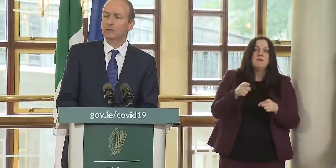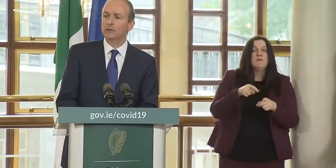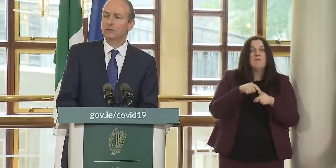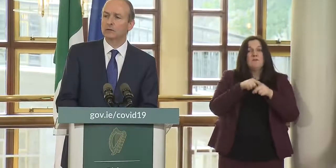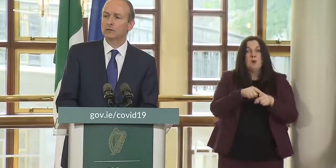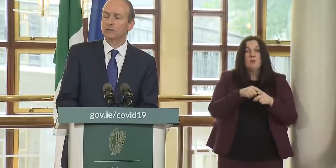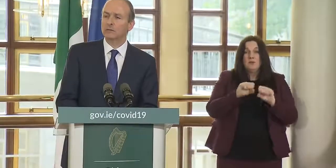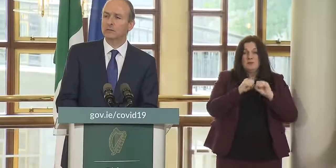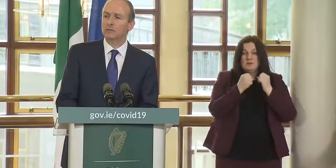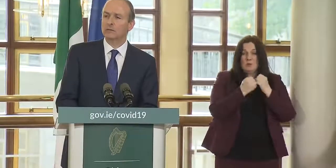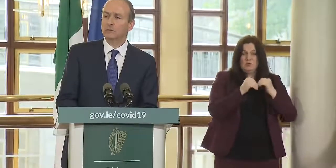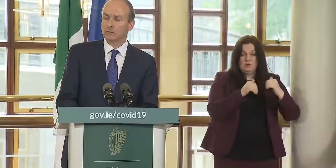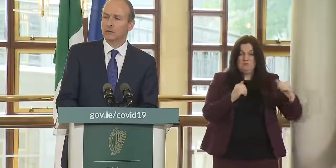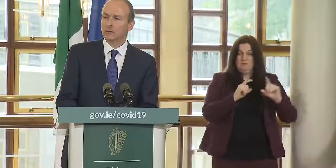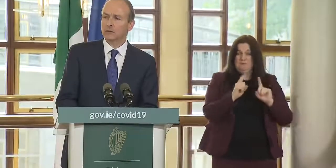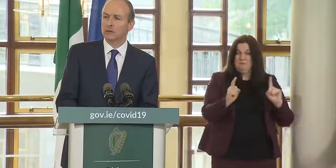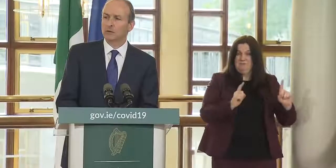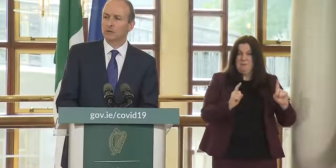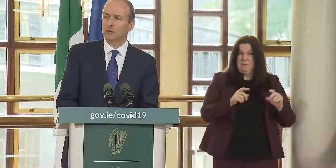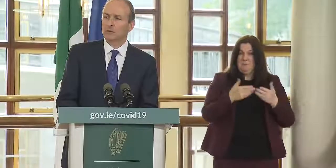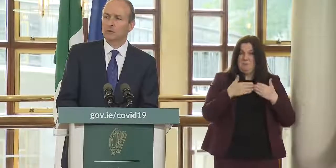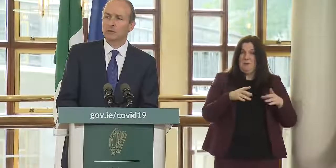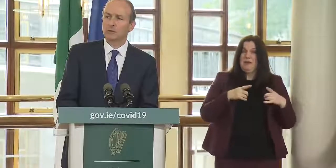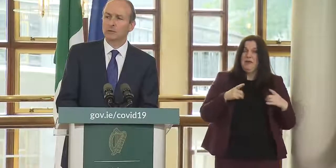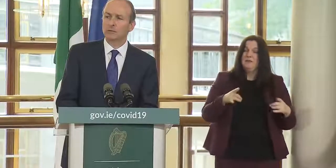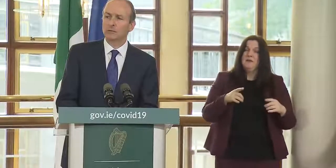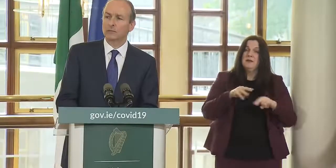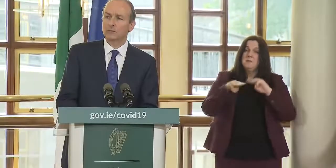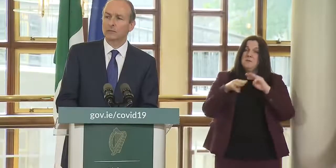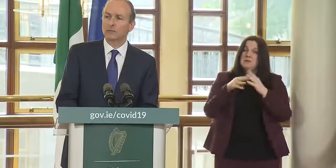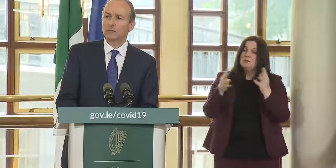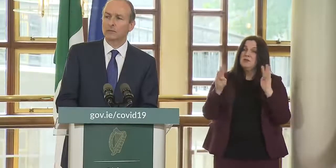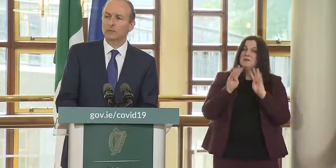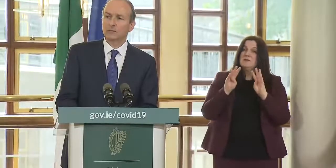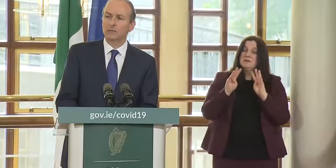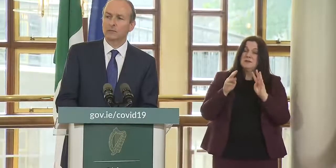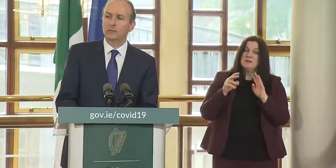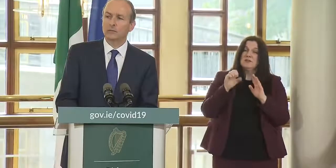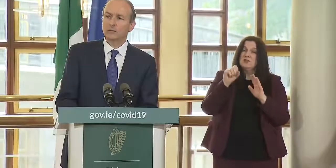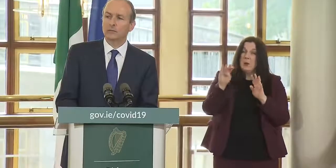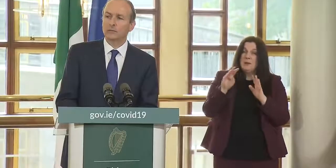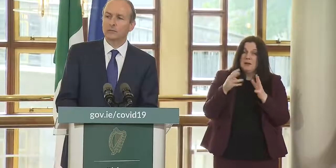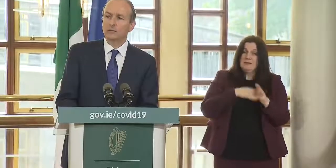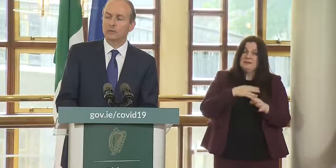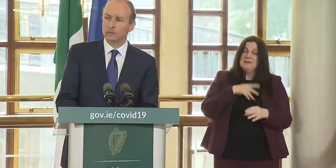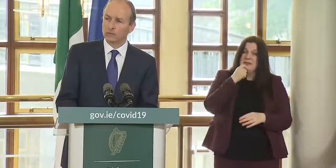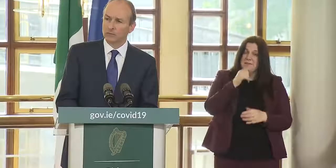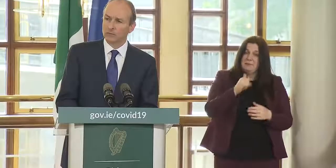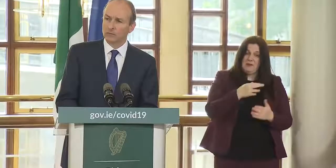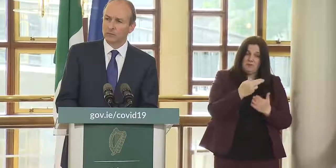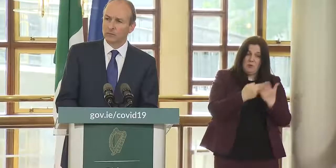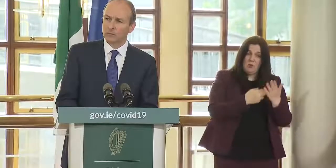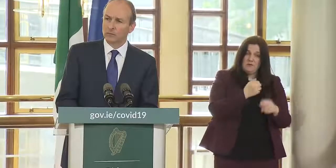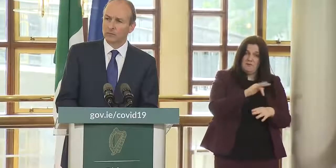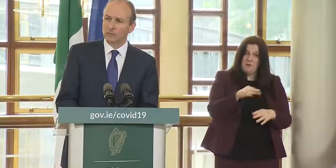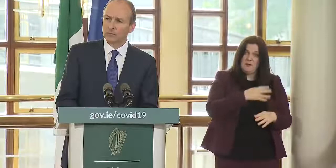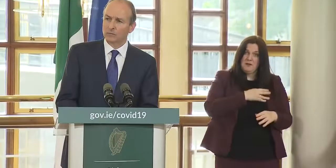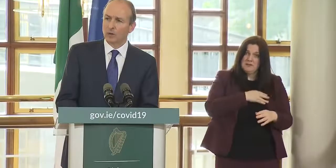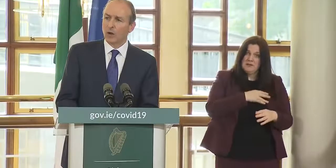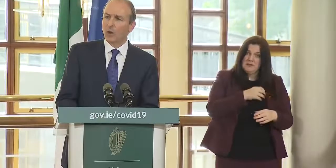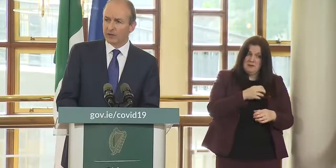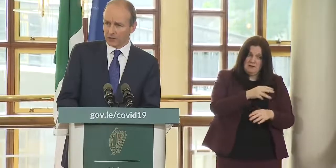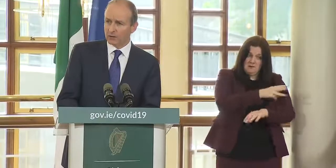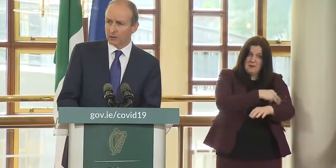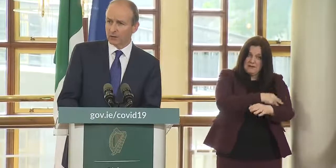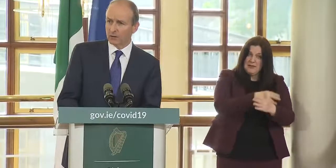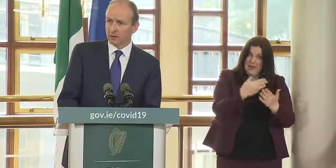social distancing guidelines public health guidelines it was indicated the cabinet subcommittee last week that there might be a report from the guardian about compliance over the weekend did you get that